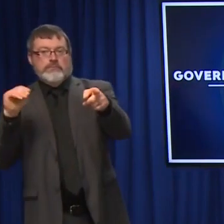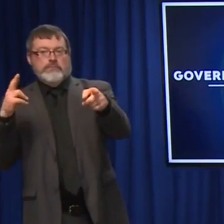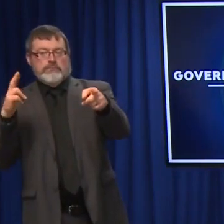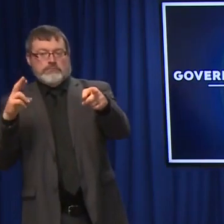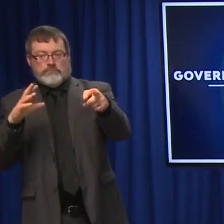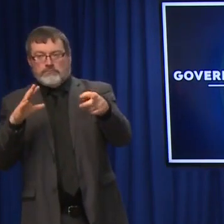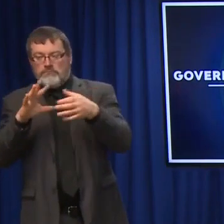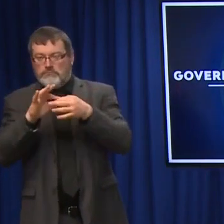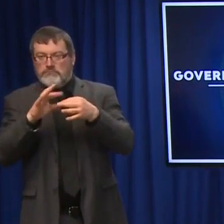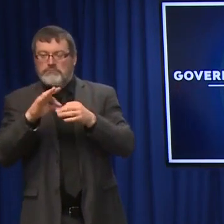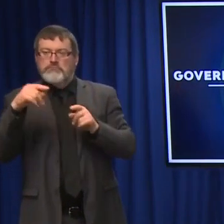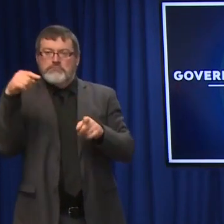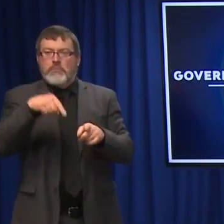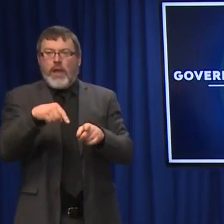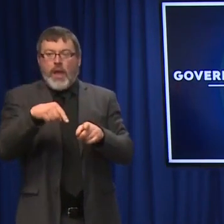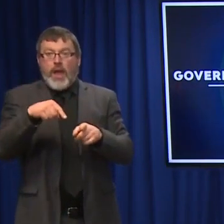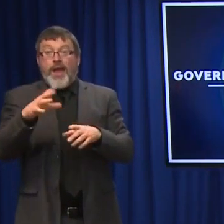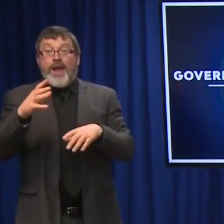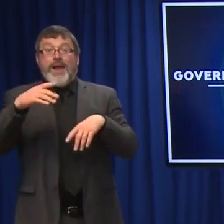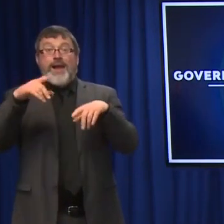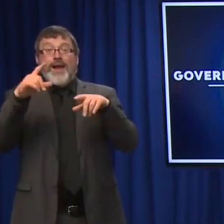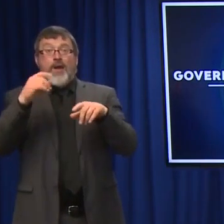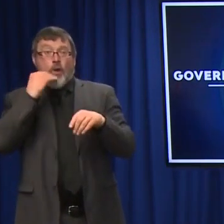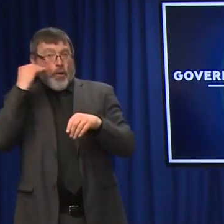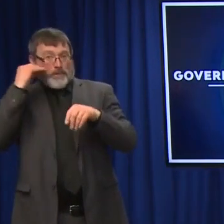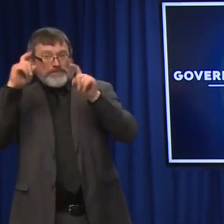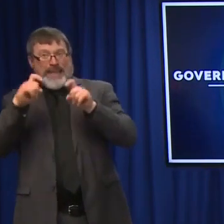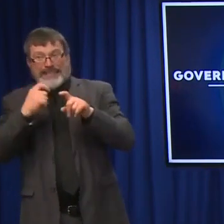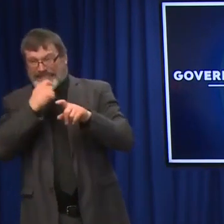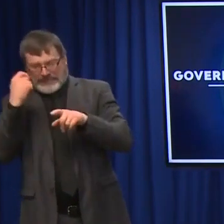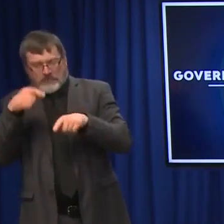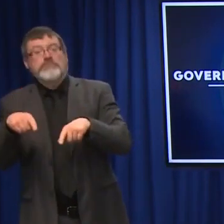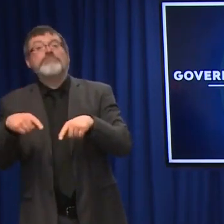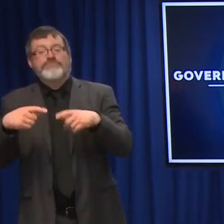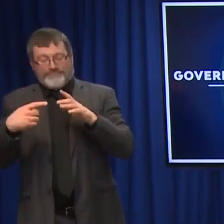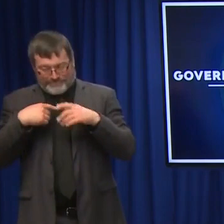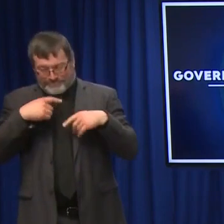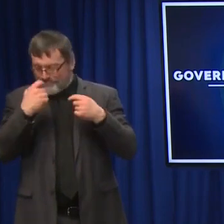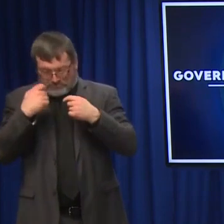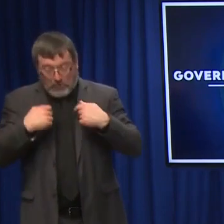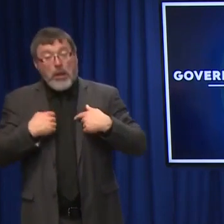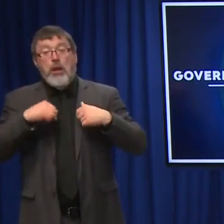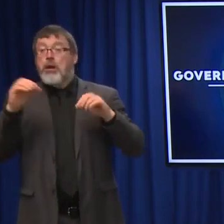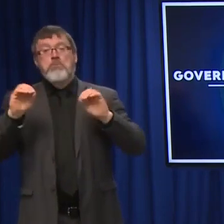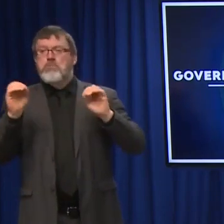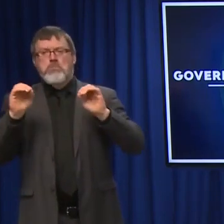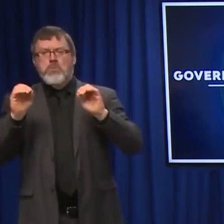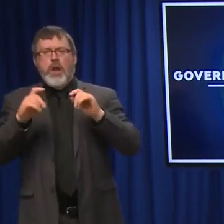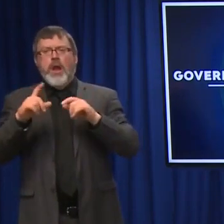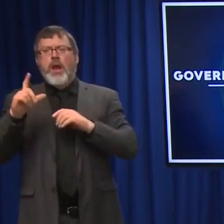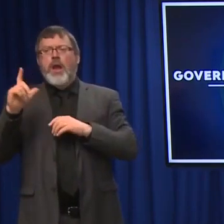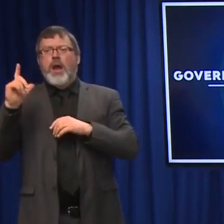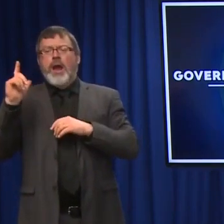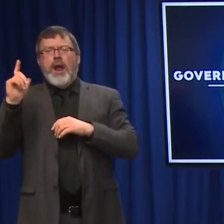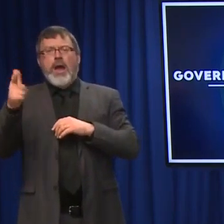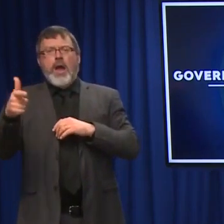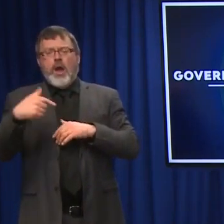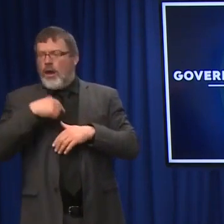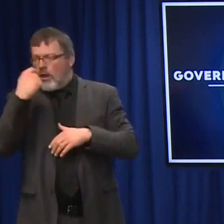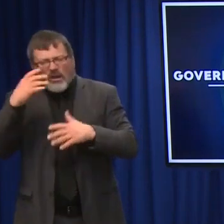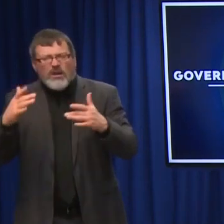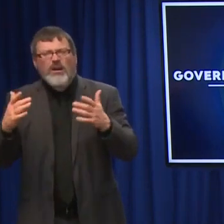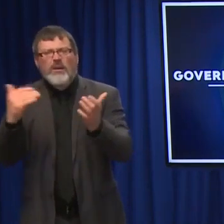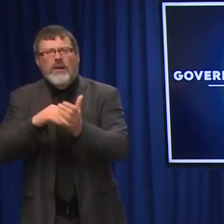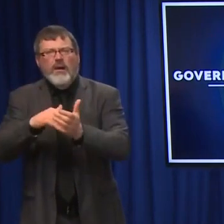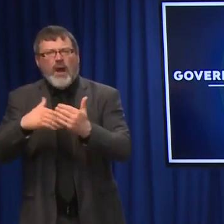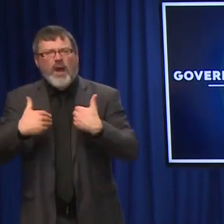heard from people who have tested negative multiple times on those, but positive on the PCR. Do you know if we can get an explanation as to why that may be?